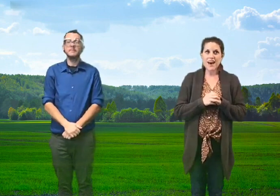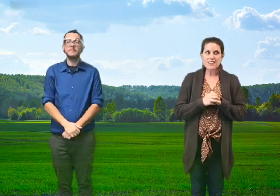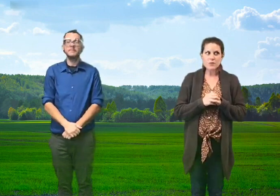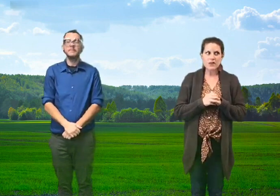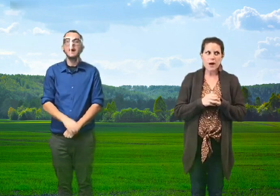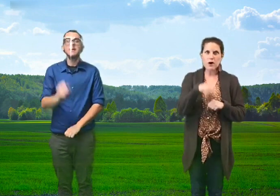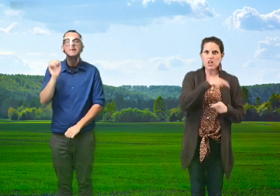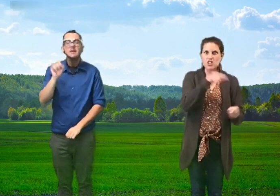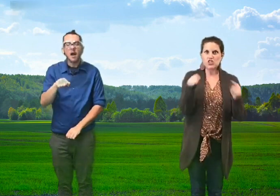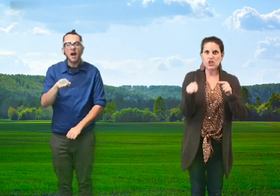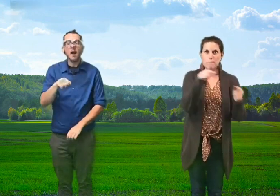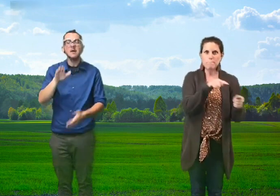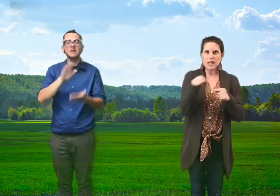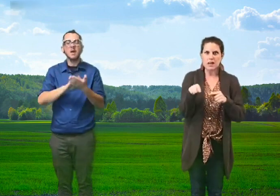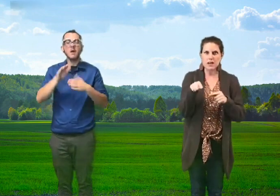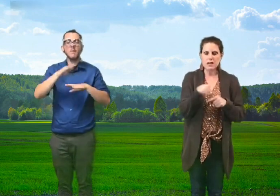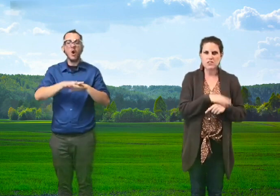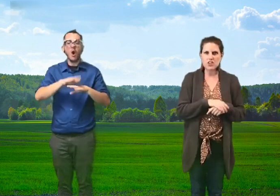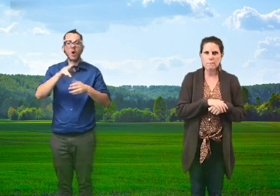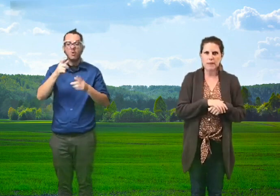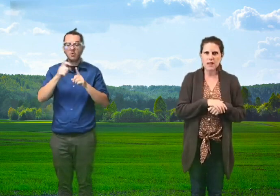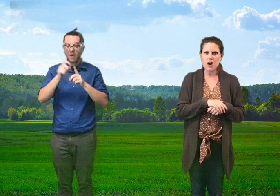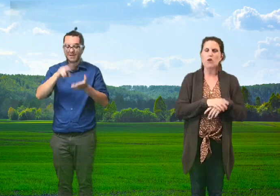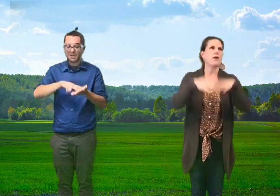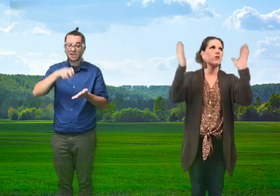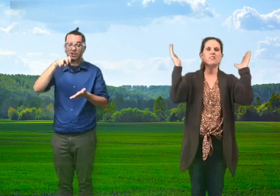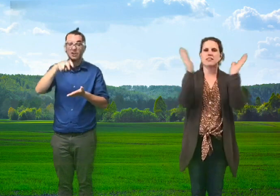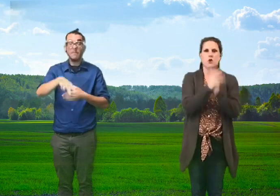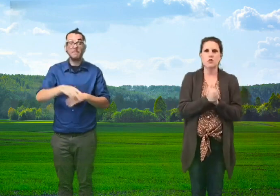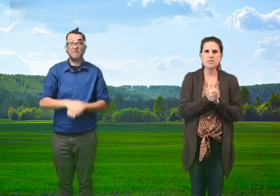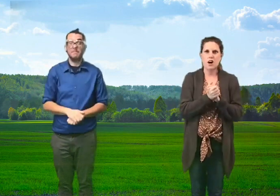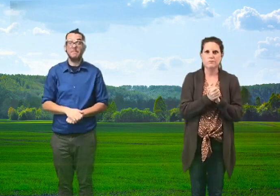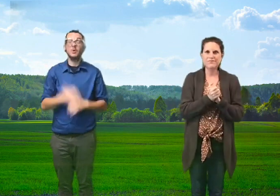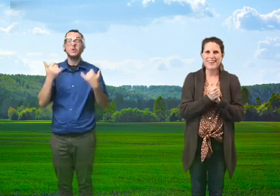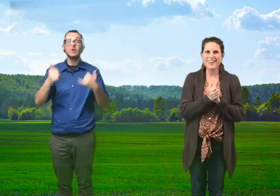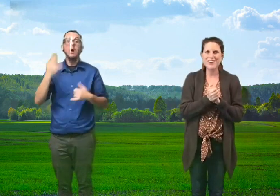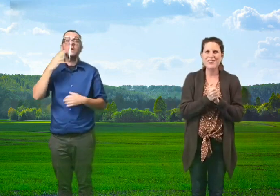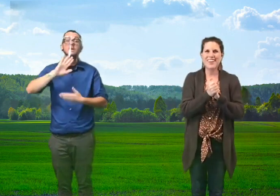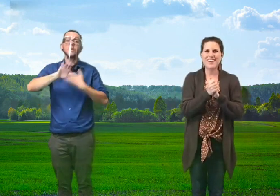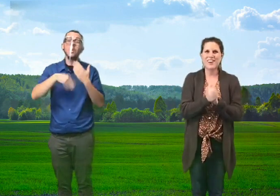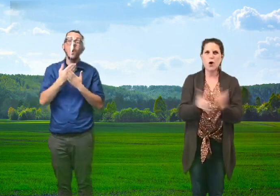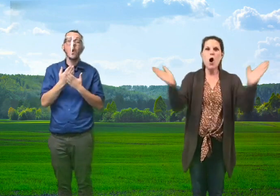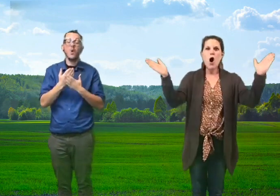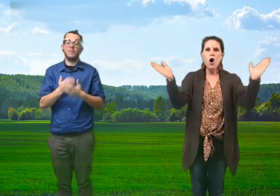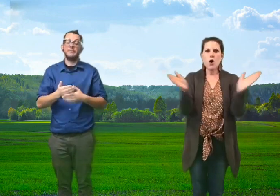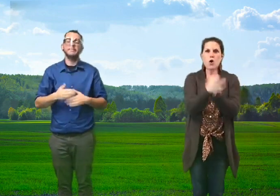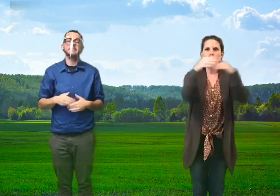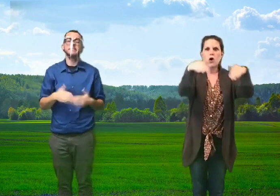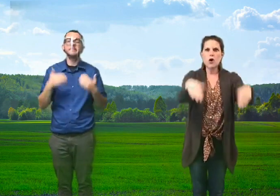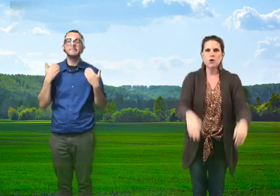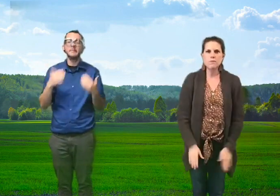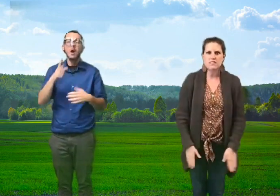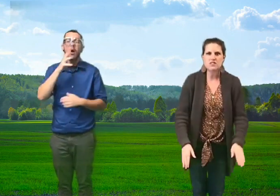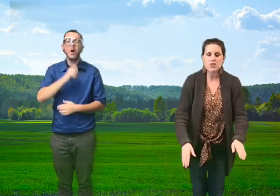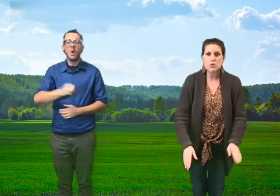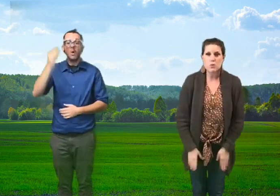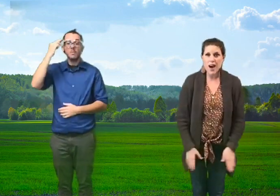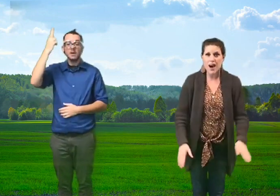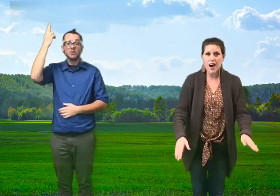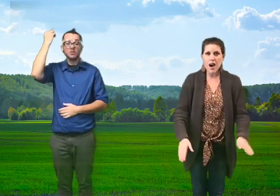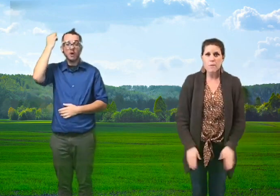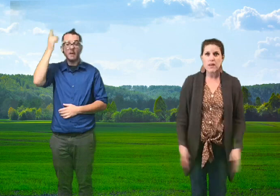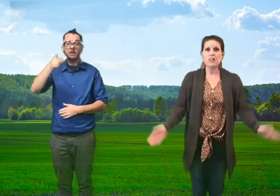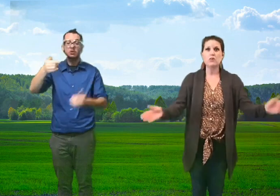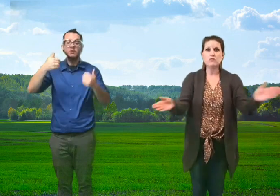Yes, we clap on jumping, jumping. Okay, we're gonna sing the whole song. Here we go. Old Mr.